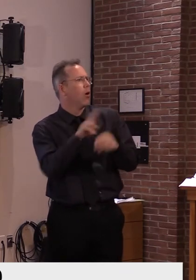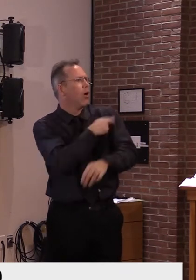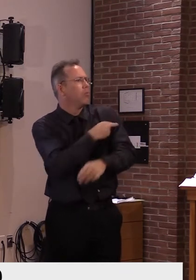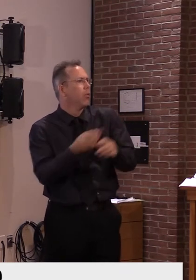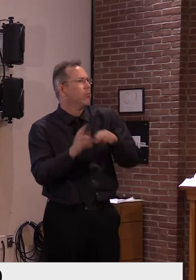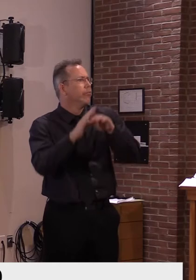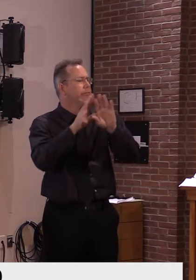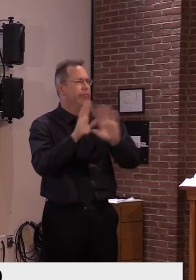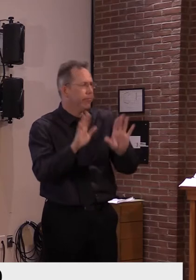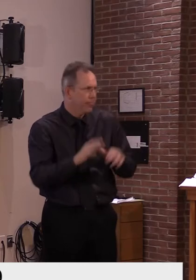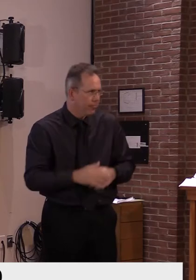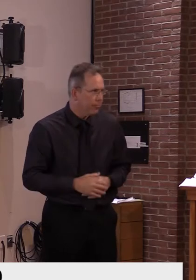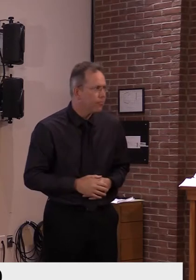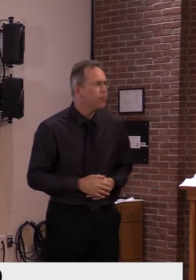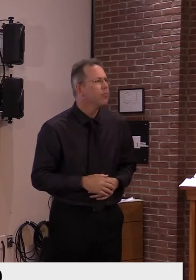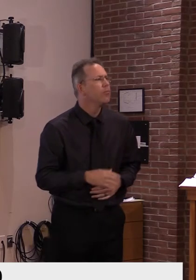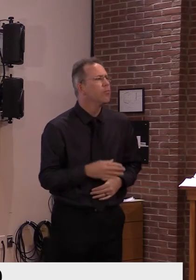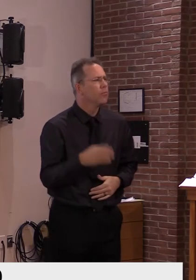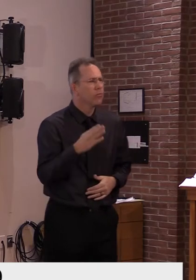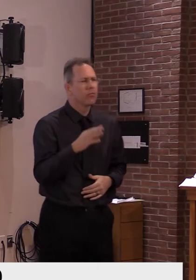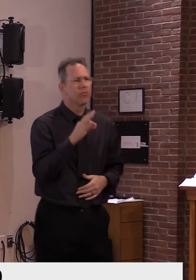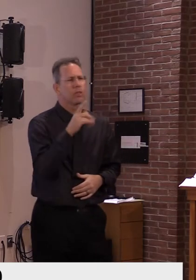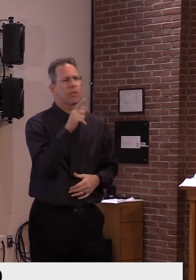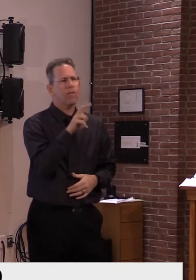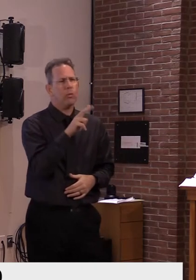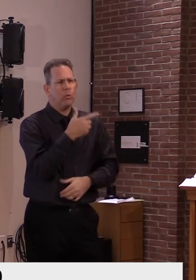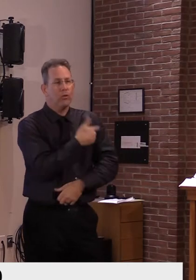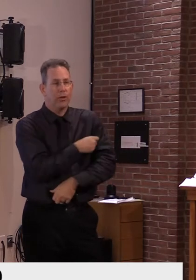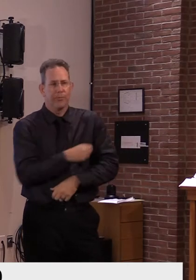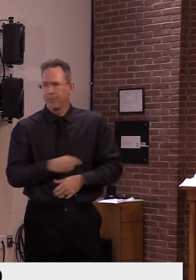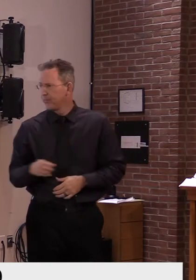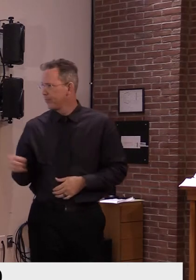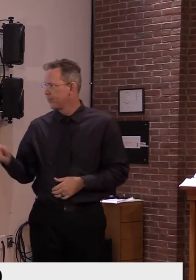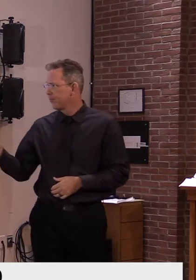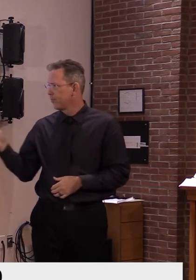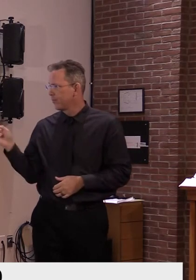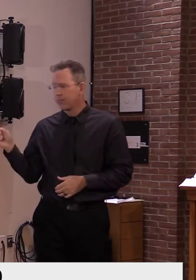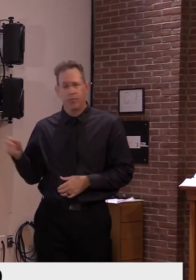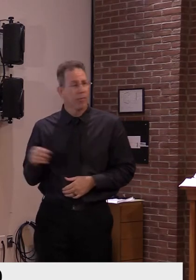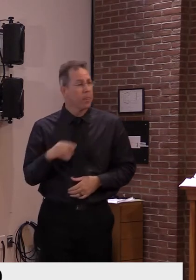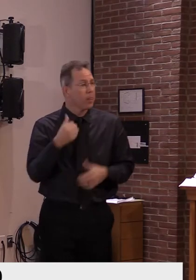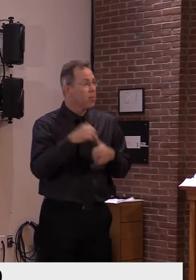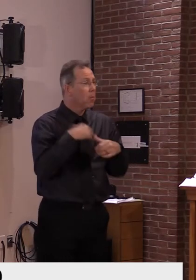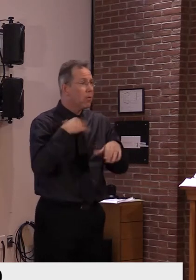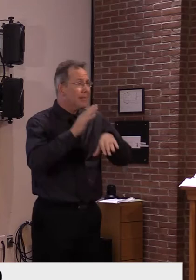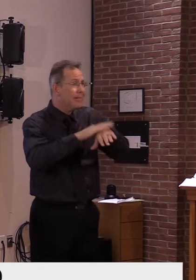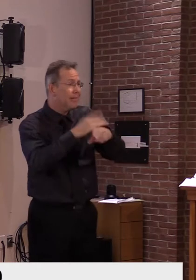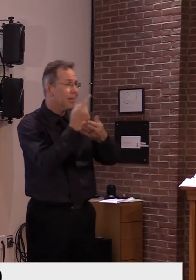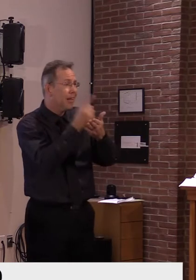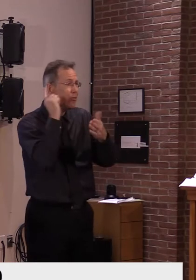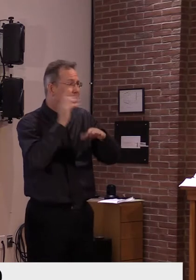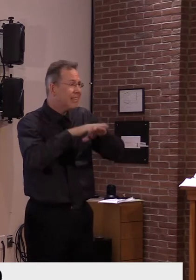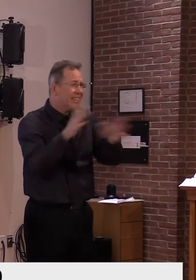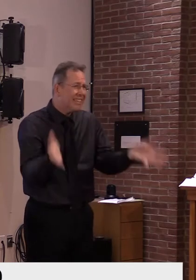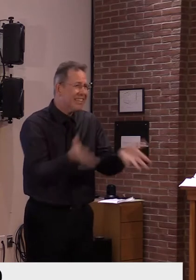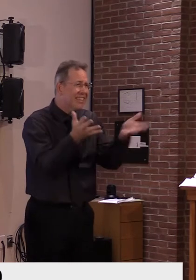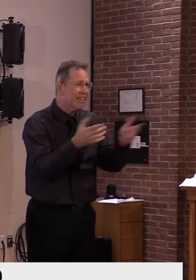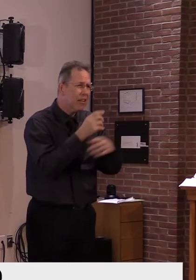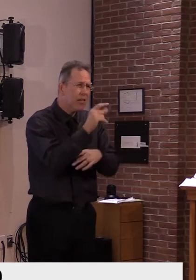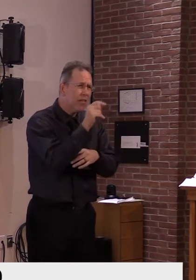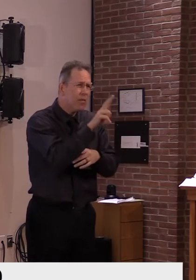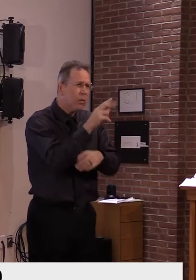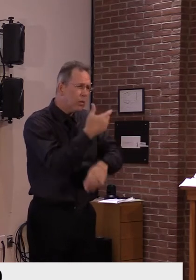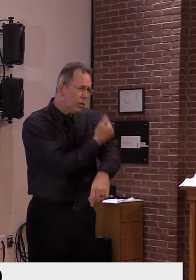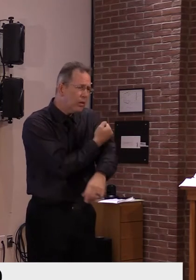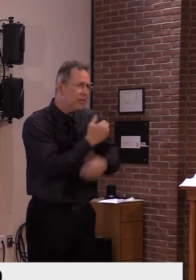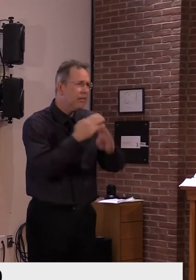here, a continued high uptake of Vermonters getting the flu vaccine. You can see we're 38% to our goal for this year.